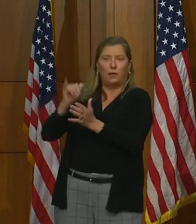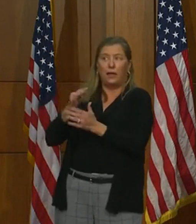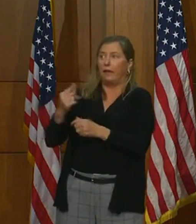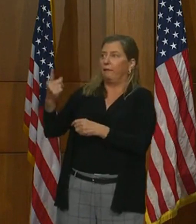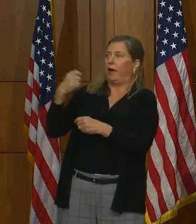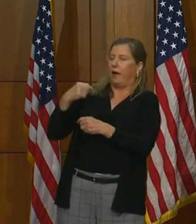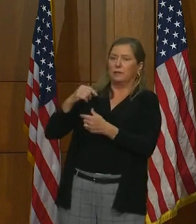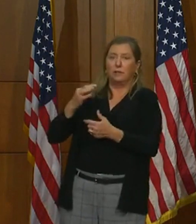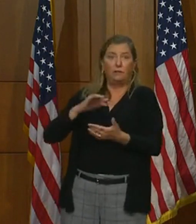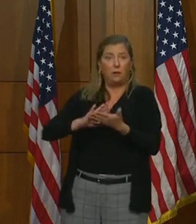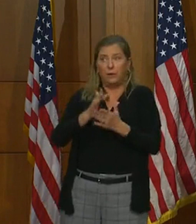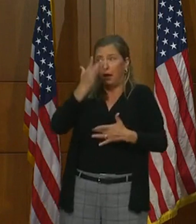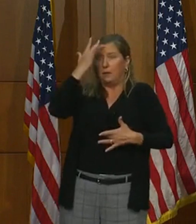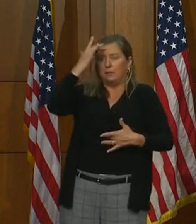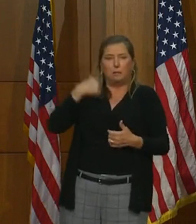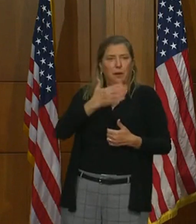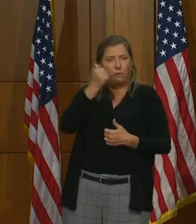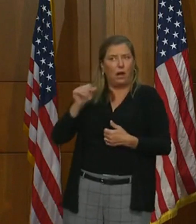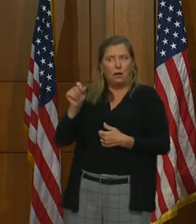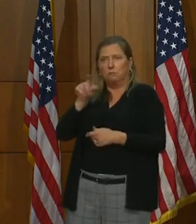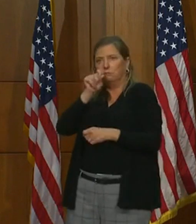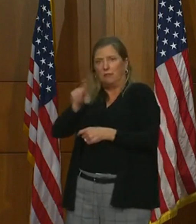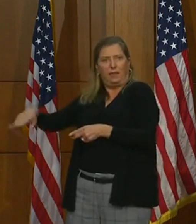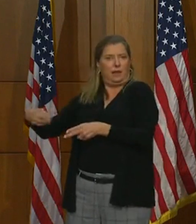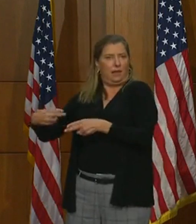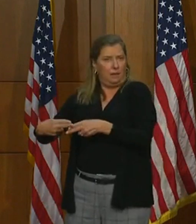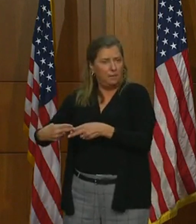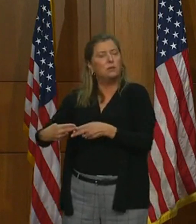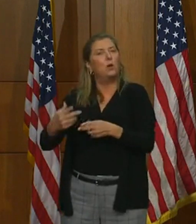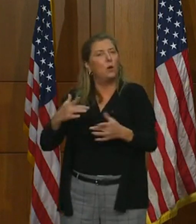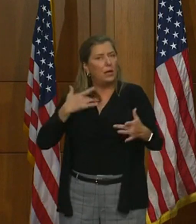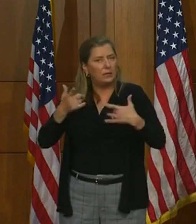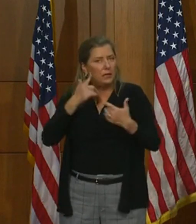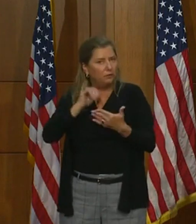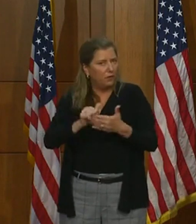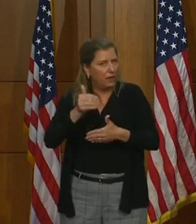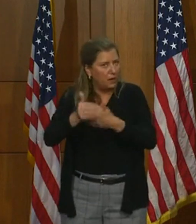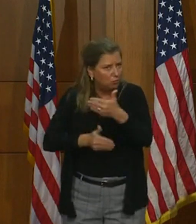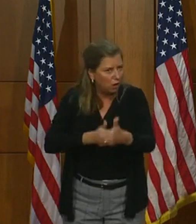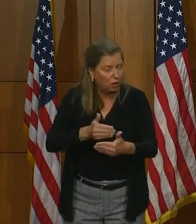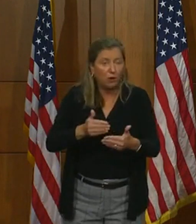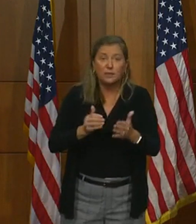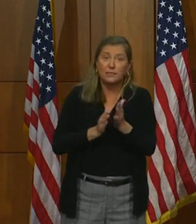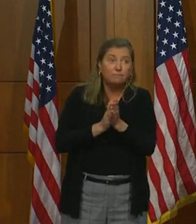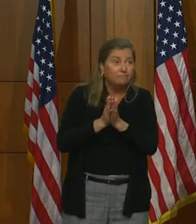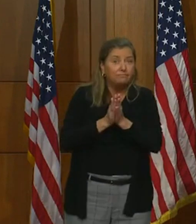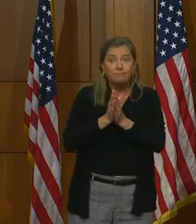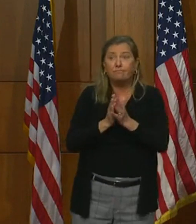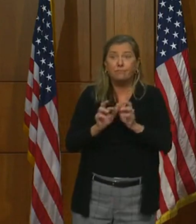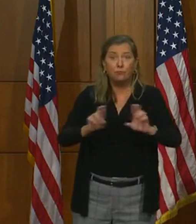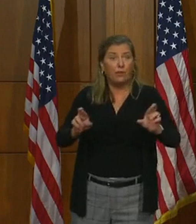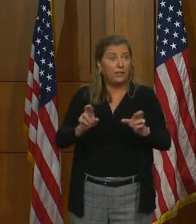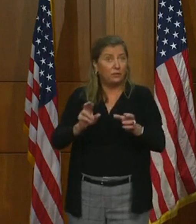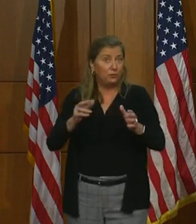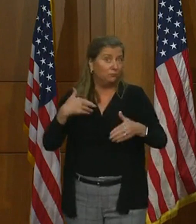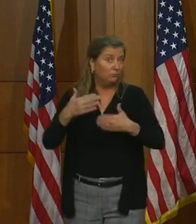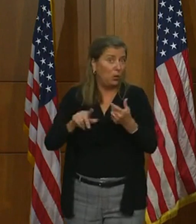become a case or a contact. So we're excited about that progress that we've made and we'll be ready to make that when we're completed with